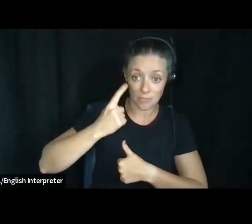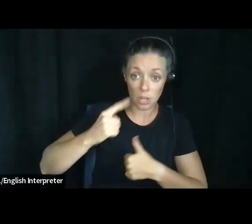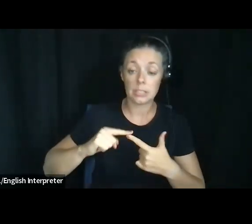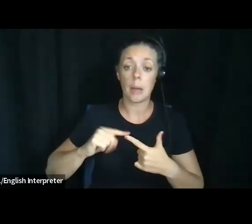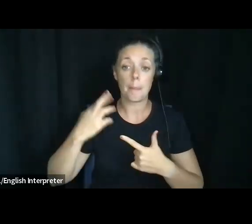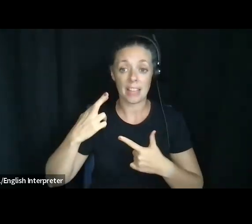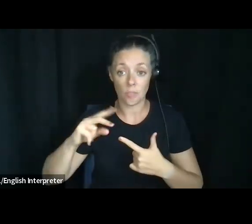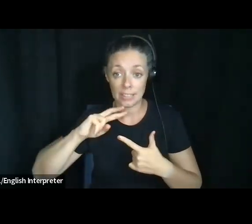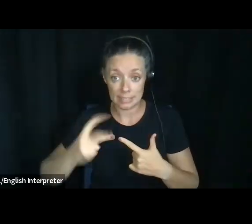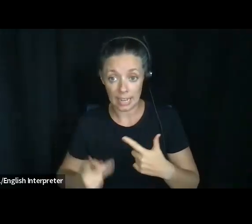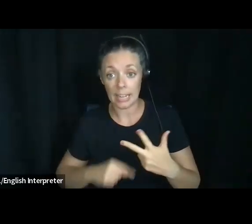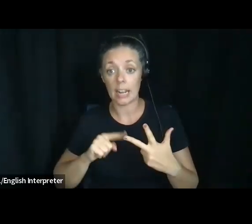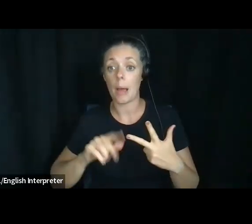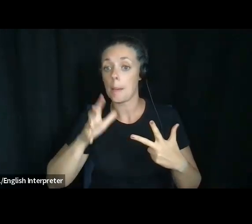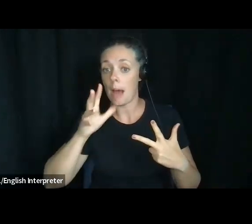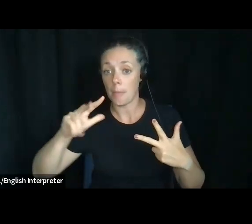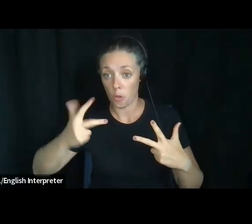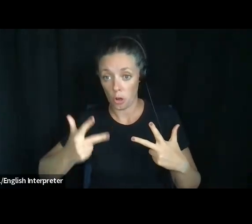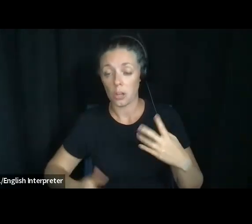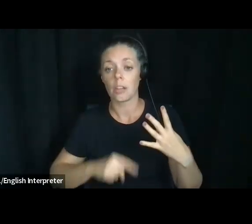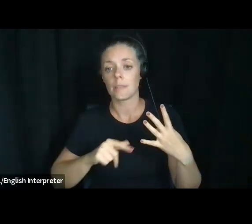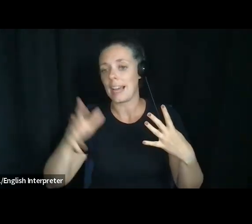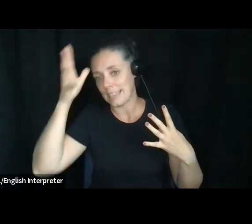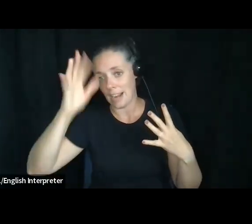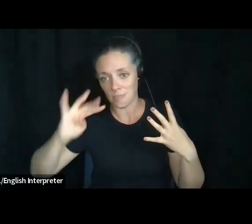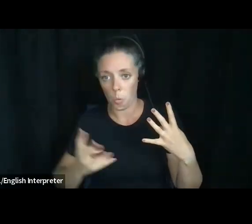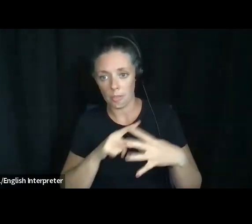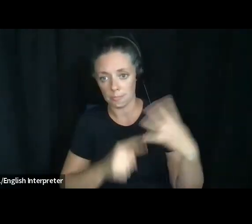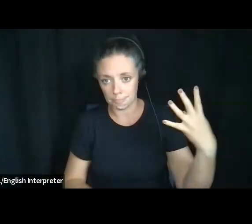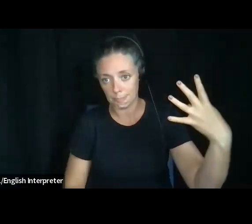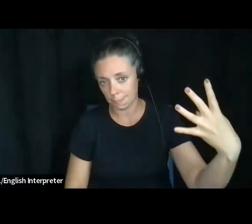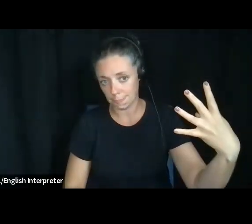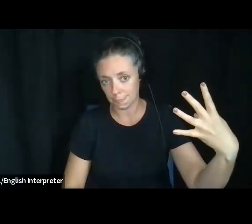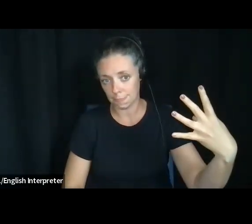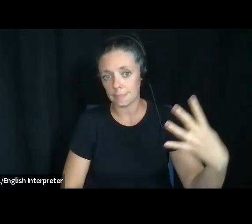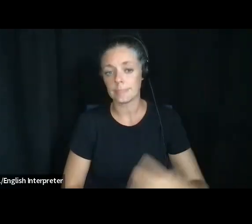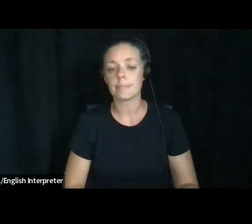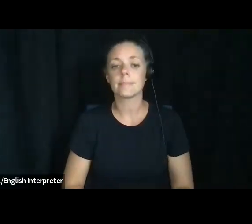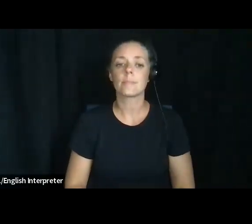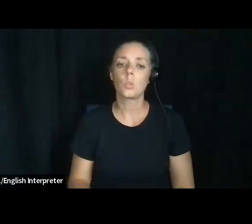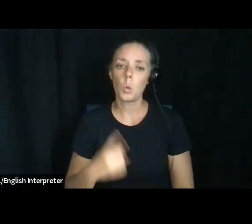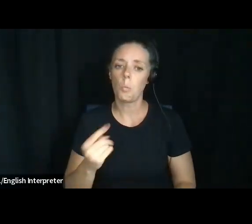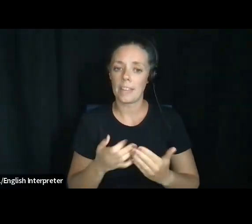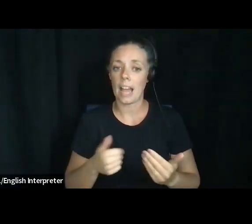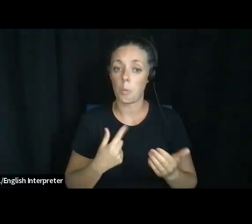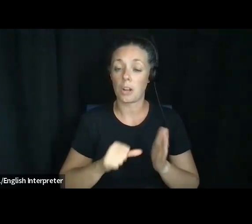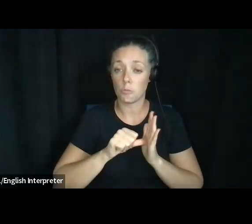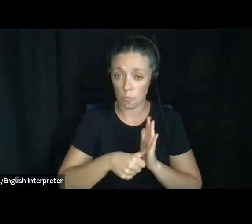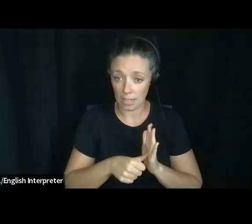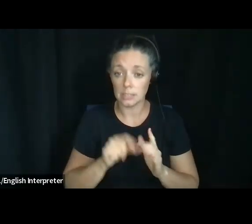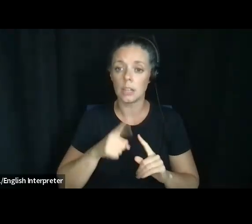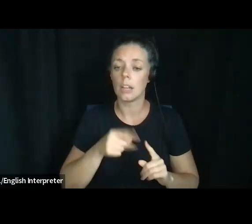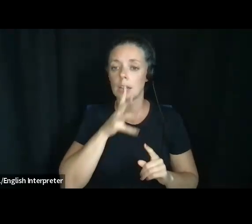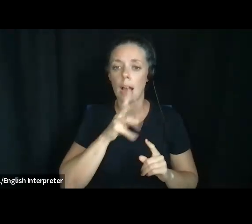is second. My mom is third. My dad is fourth. Um, the thing that I want to stress when you're talking about more than one